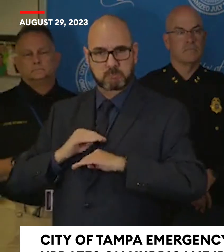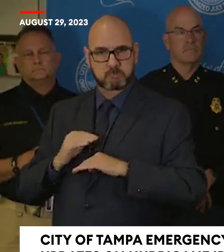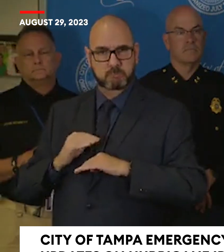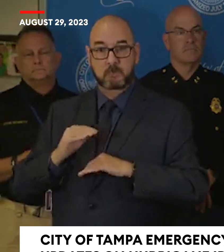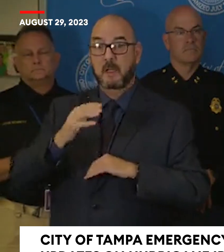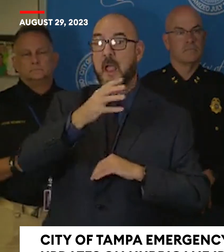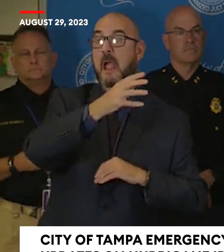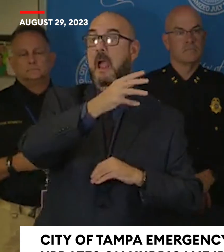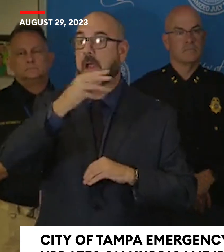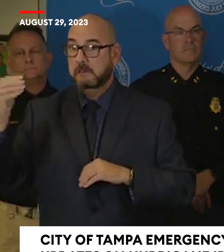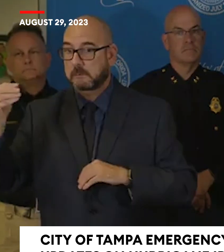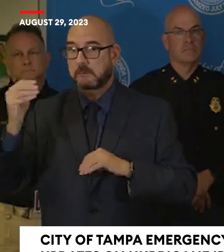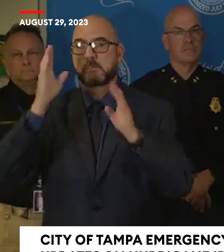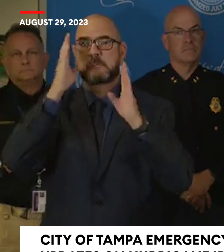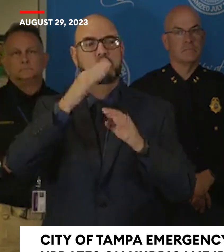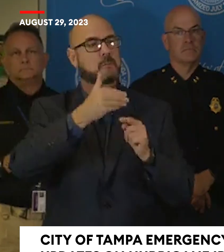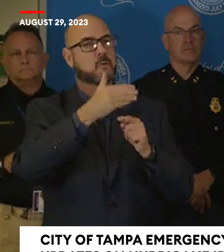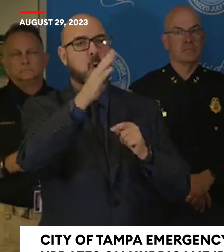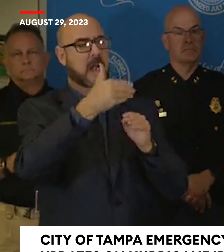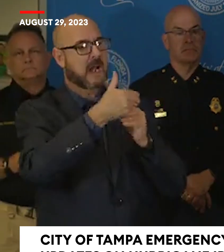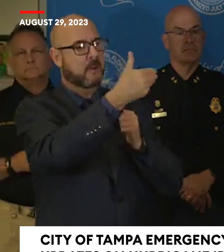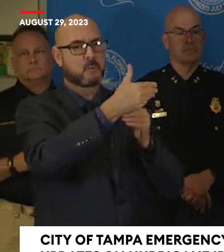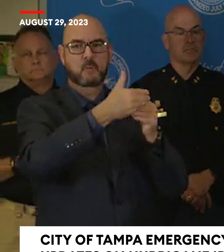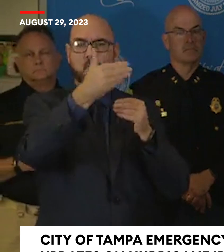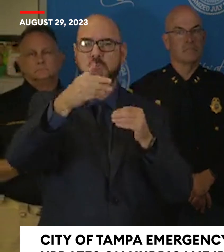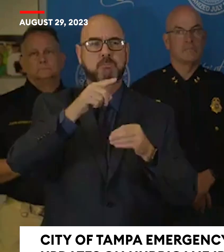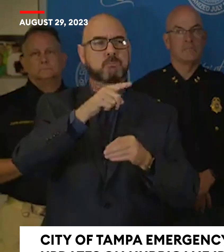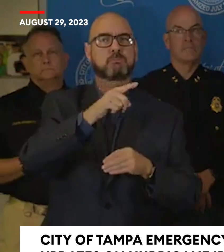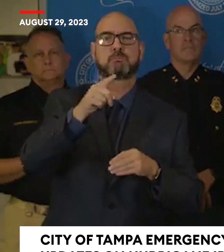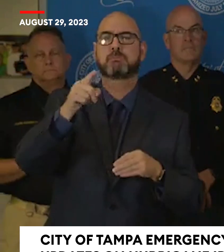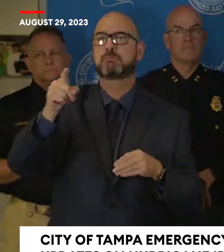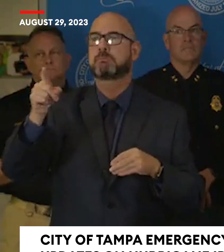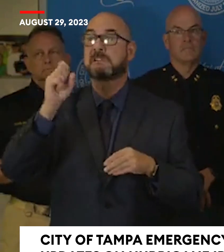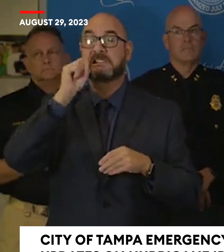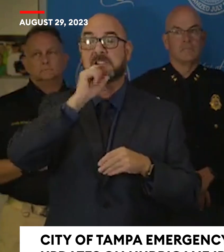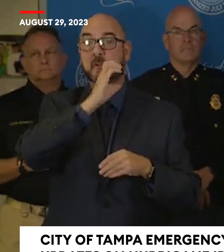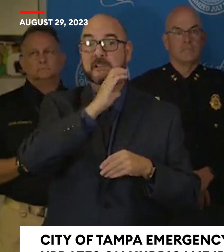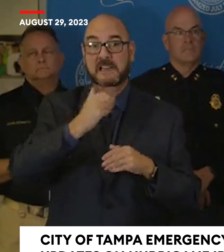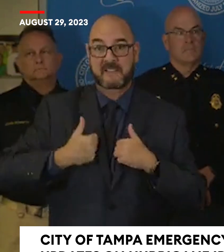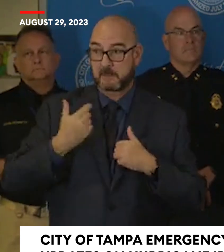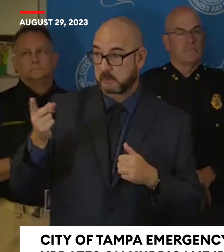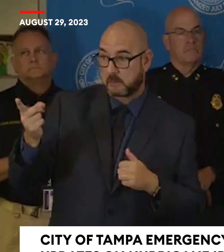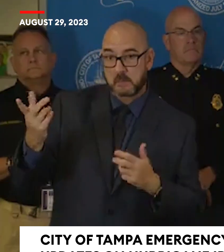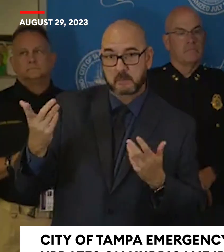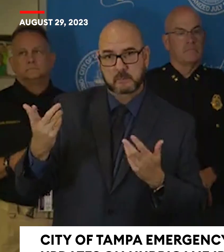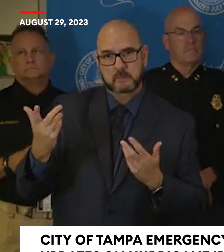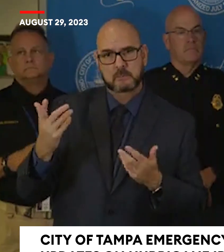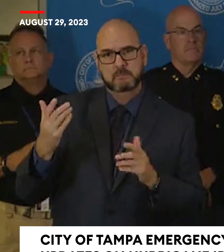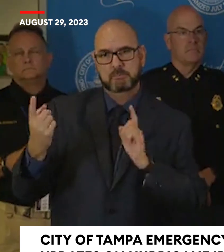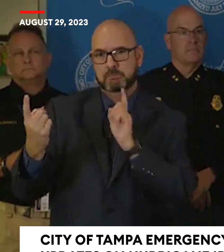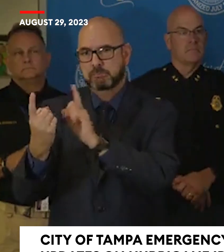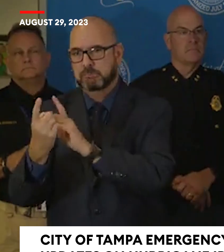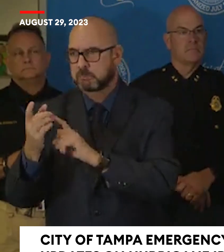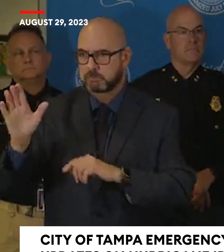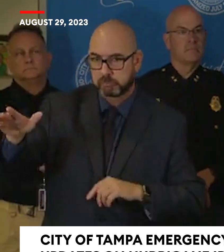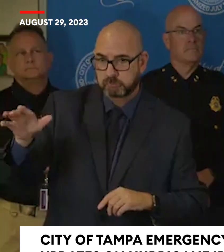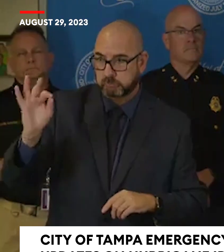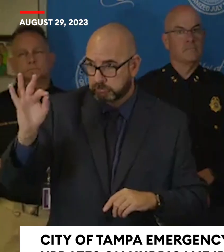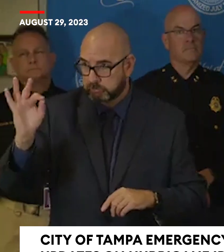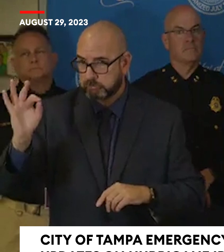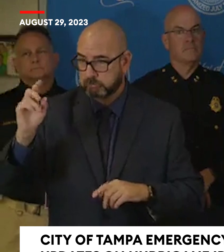out for your neighbors. If there's anyone elderly in your neighborhood or just your neighbors, making sure they have what